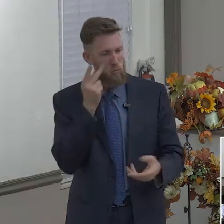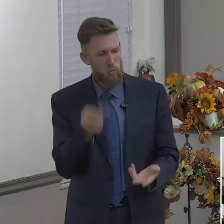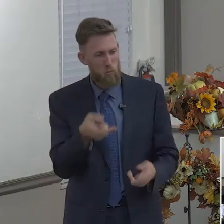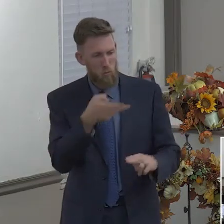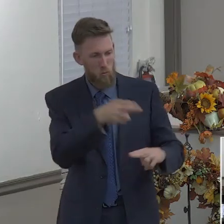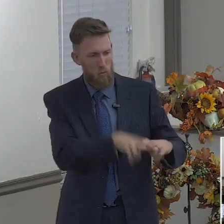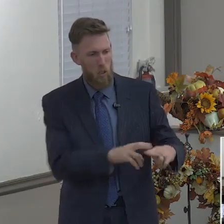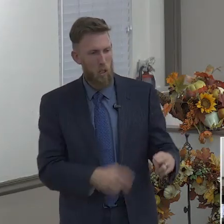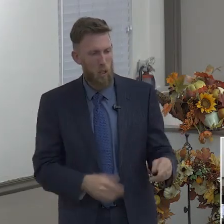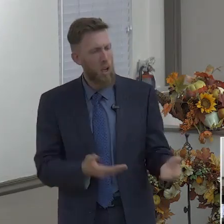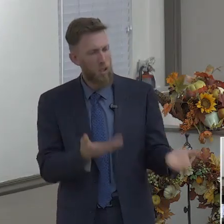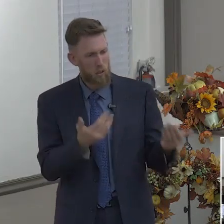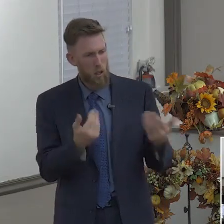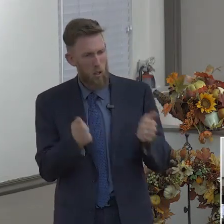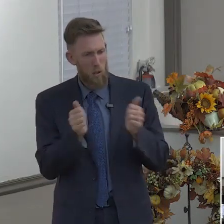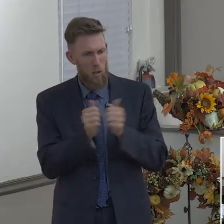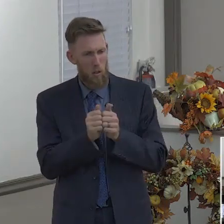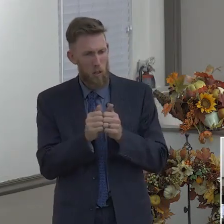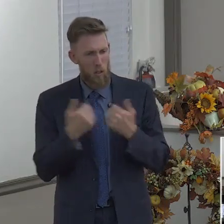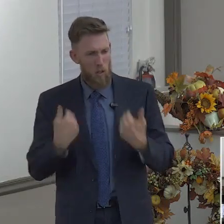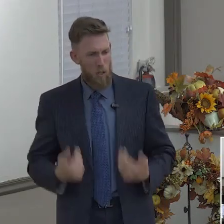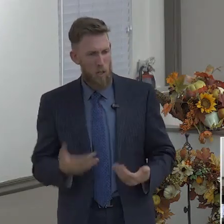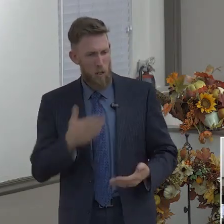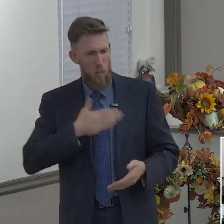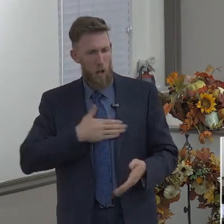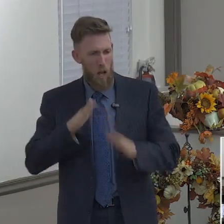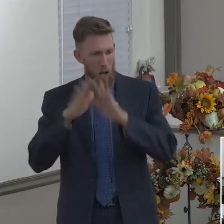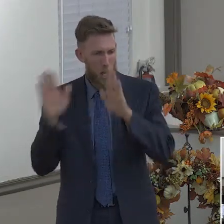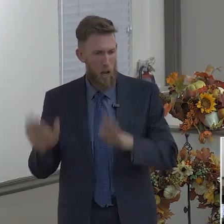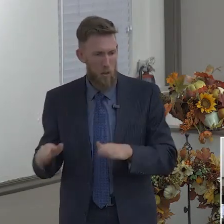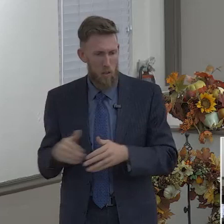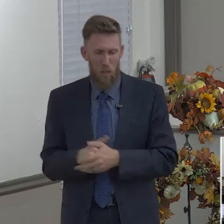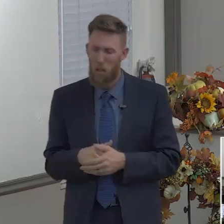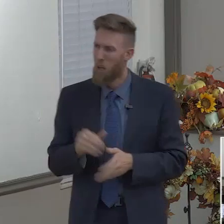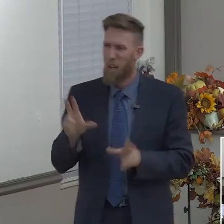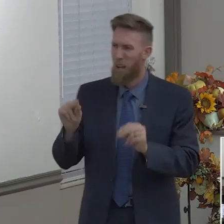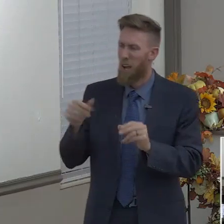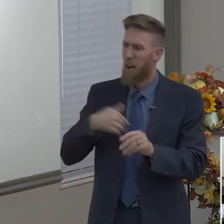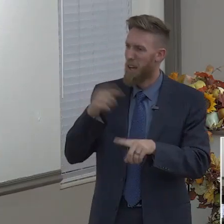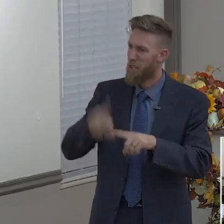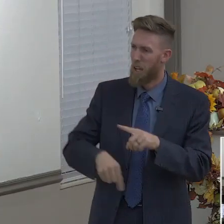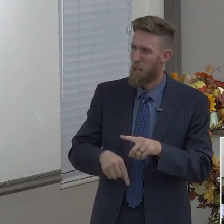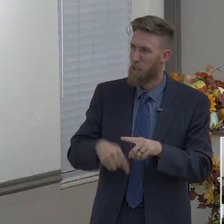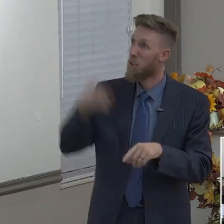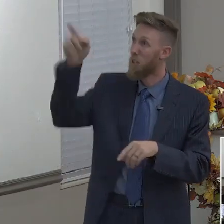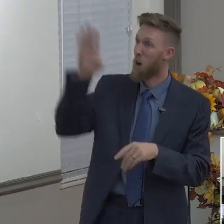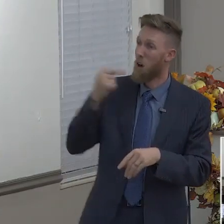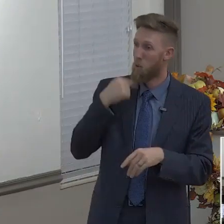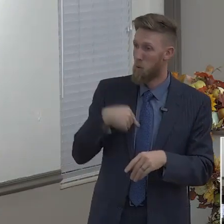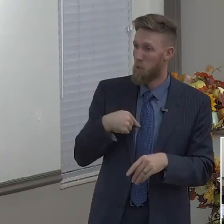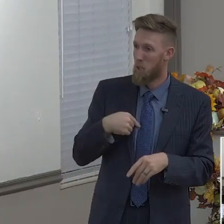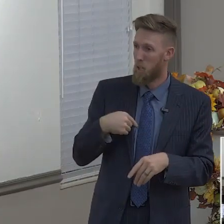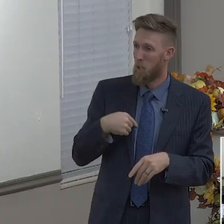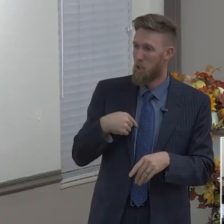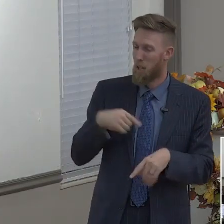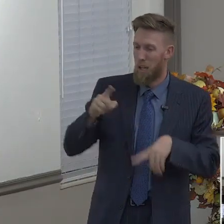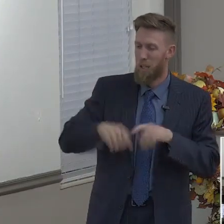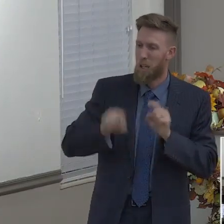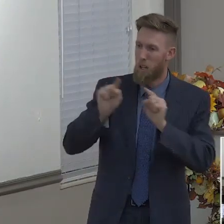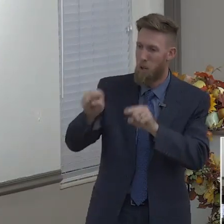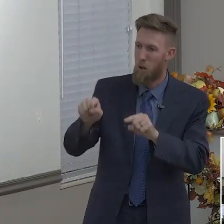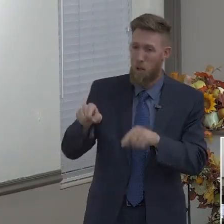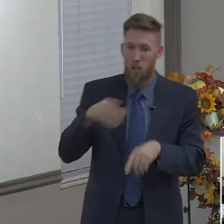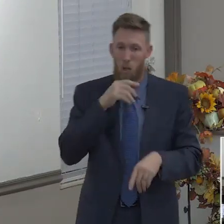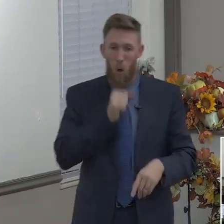my house. Let's eat and drink. And the young guy says, Hey, no, God told me I couldn't do that. You know what this old prophet does? He lies to him.